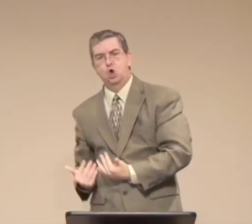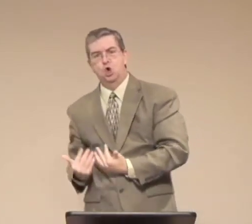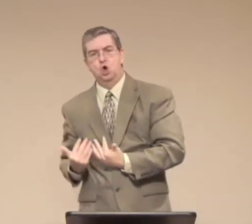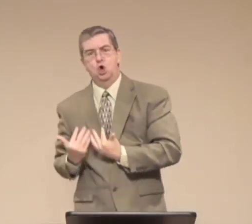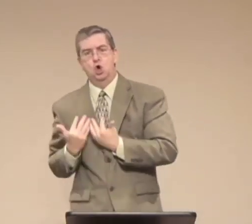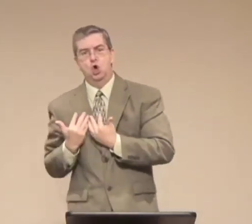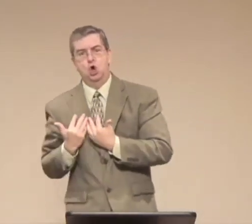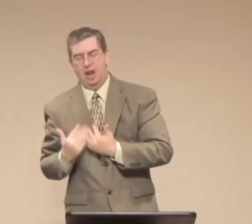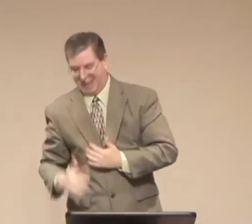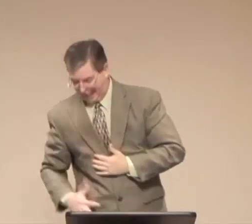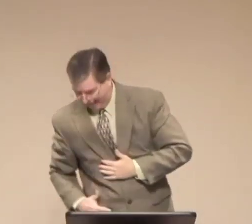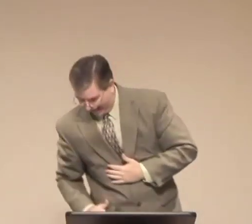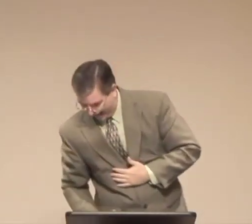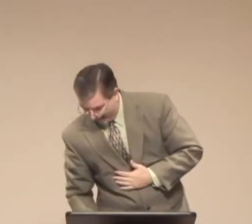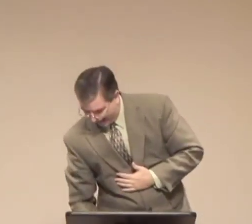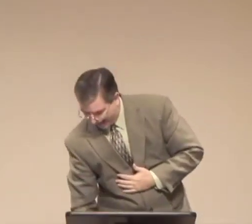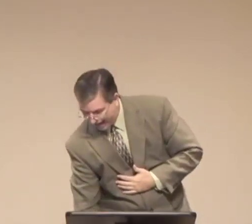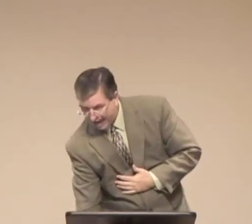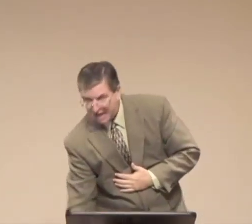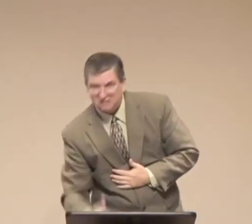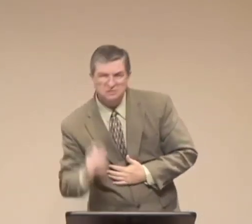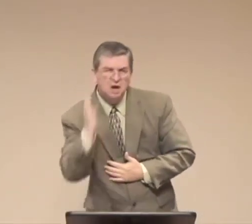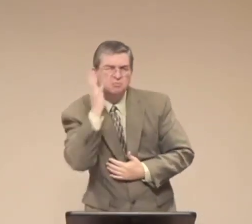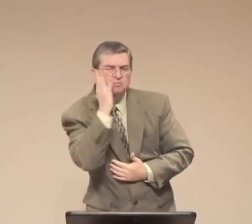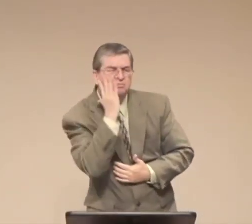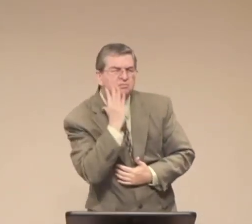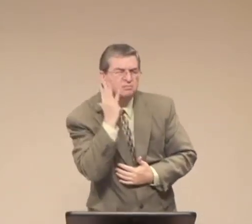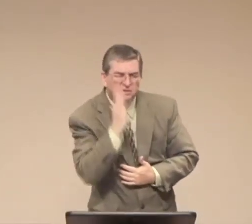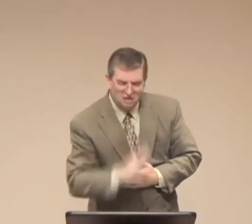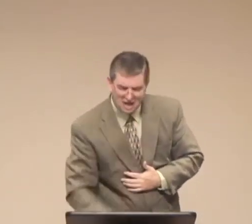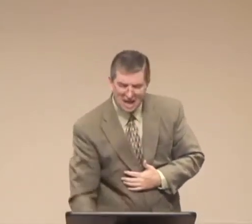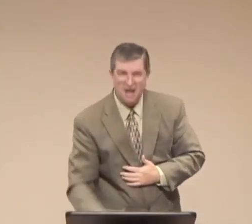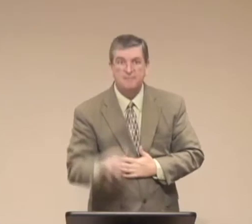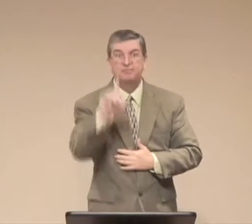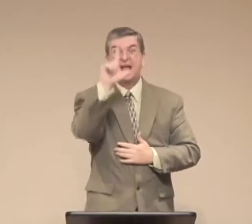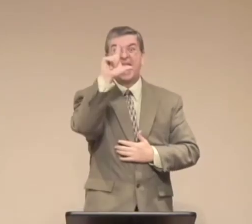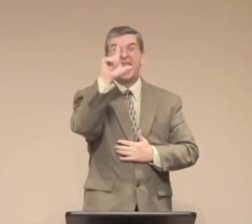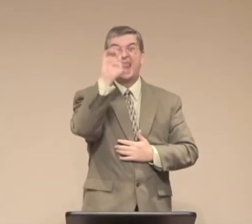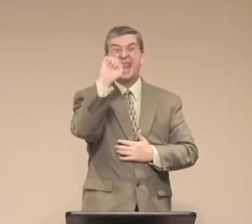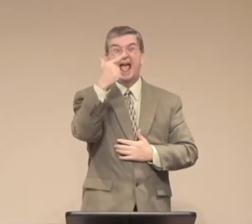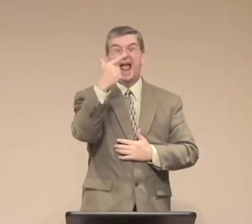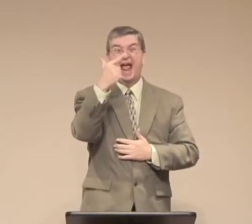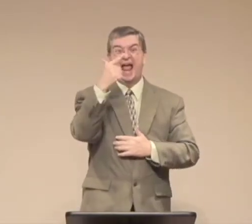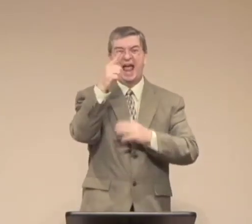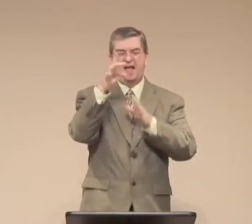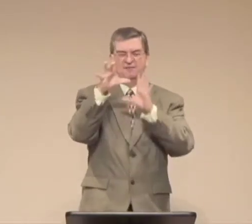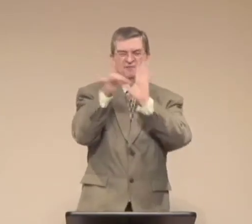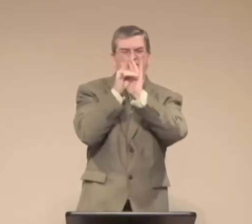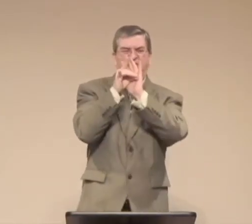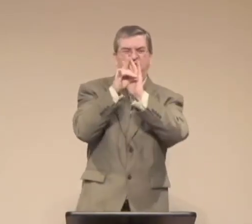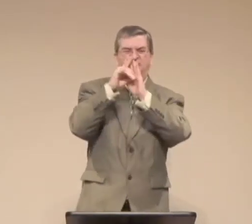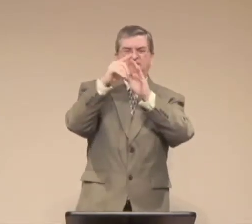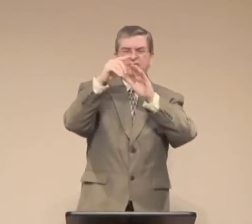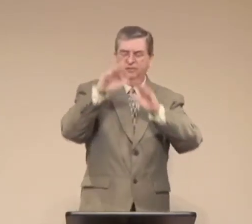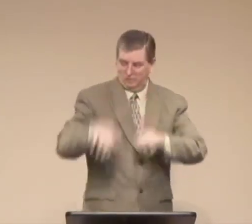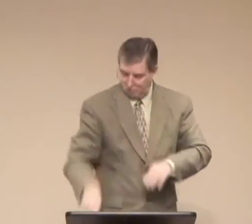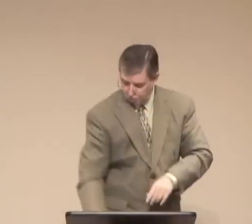And his brother had been burnt on the lower side of his body.